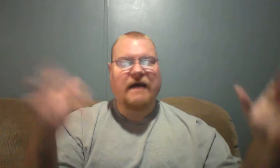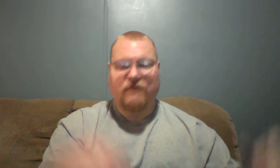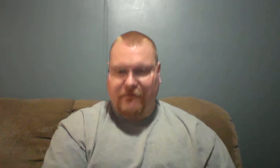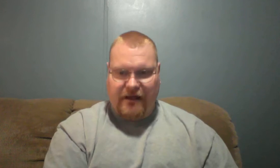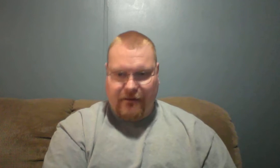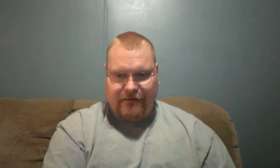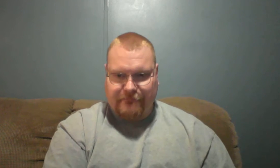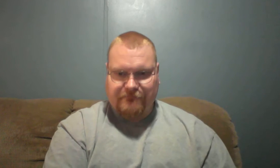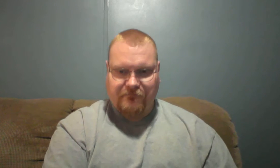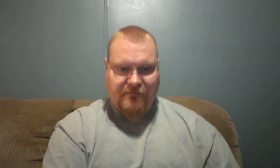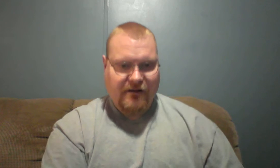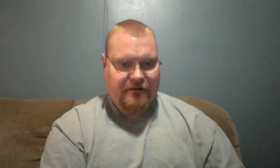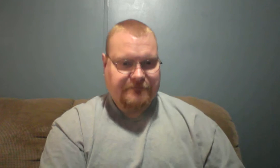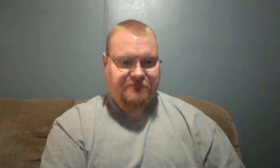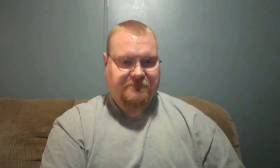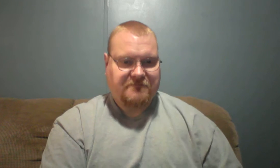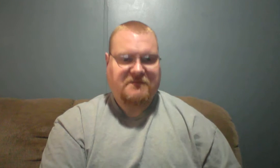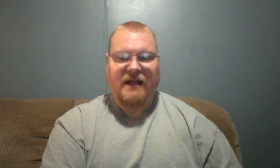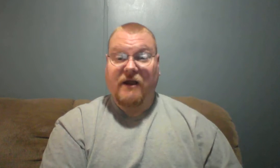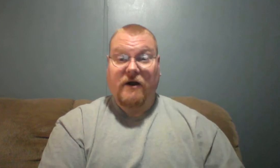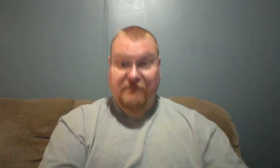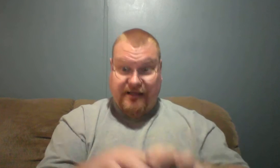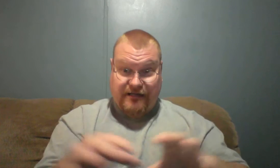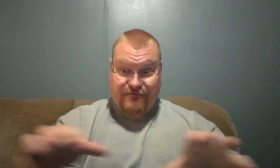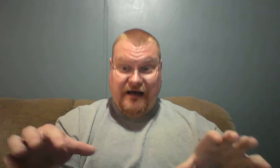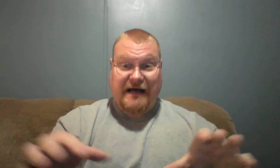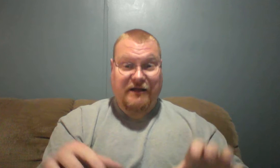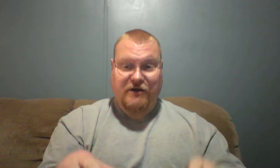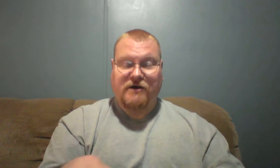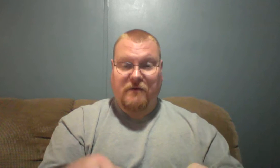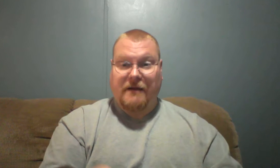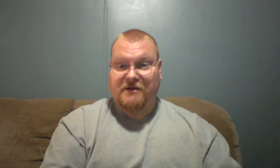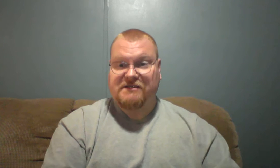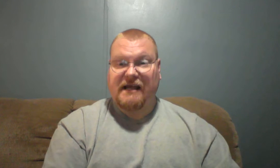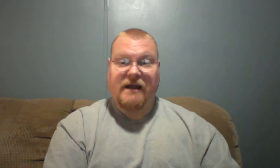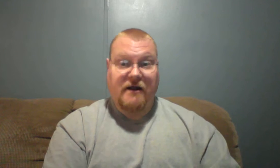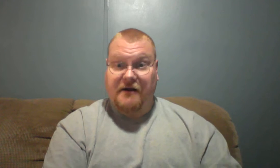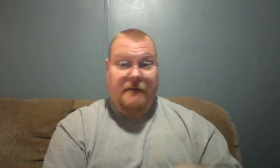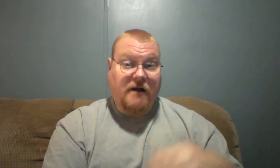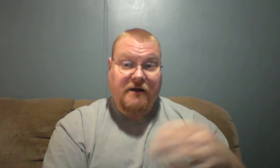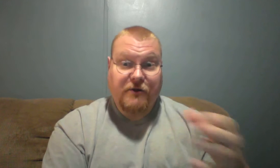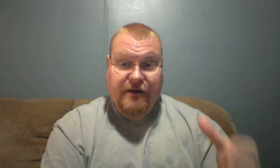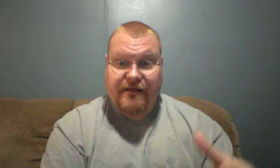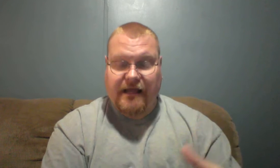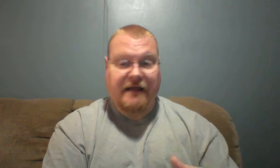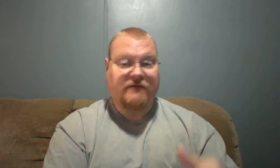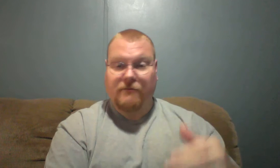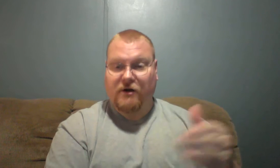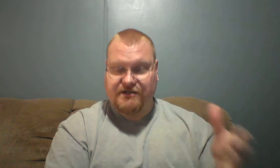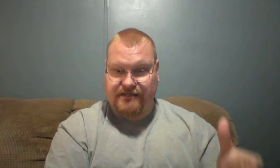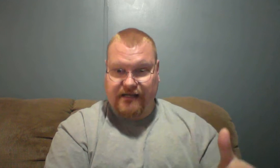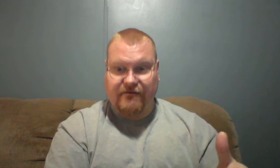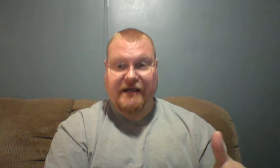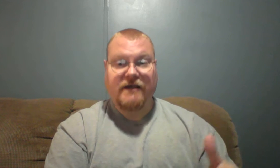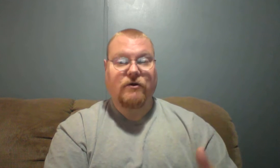it may be, you know, everything is fine and good when I'm just sitting here and I'm not doing anything. If I'm watching TV or